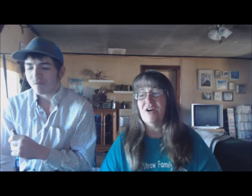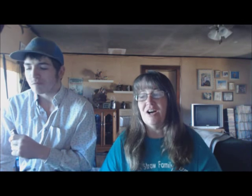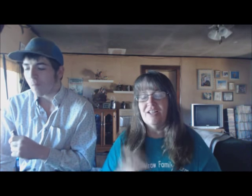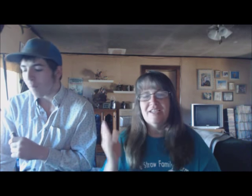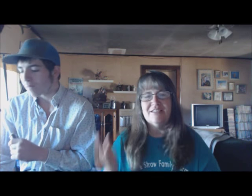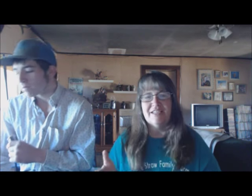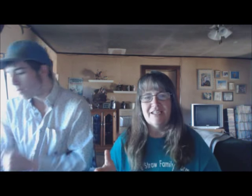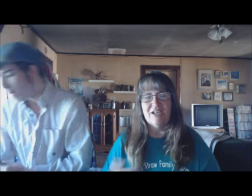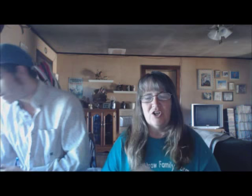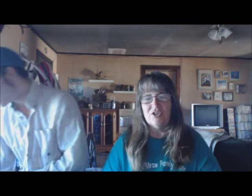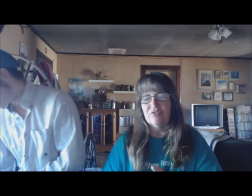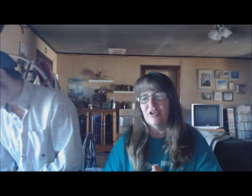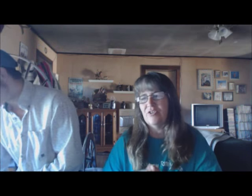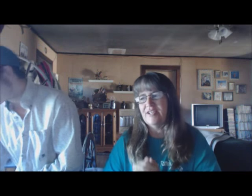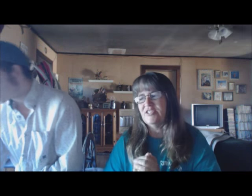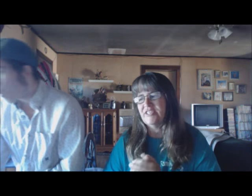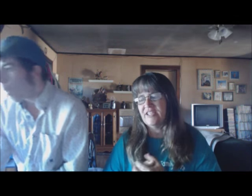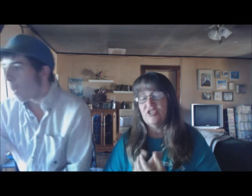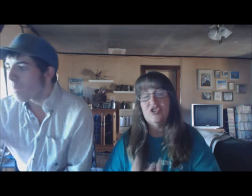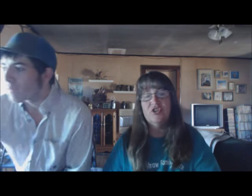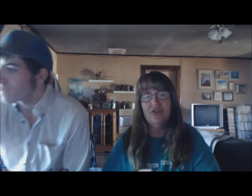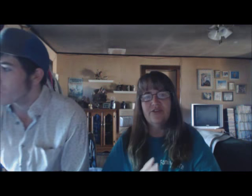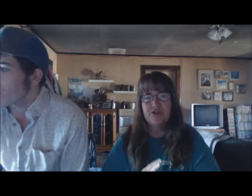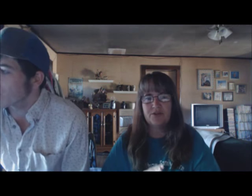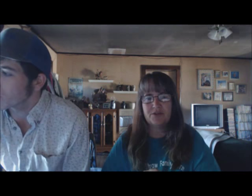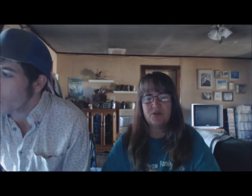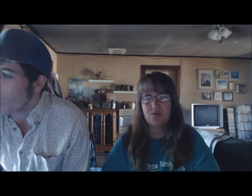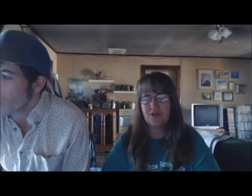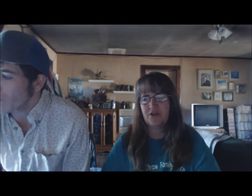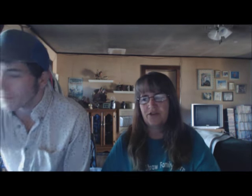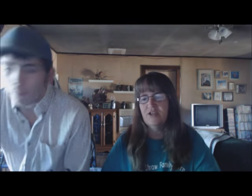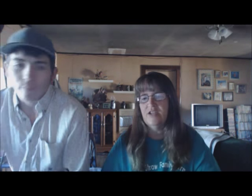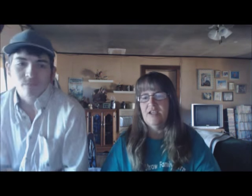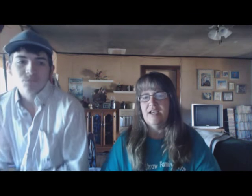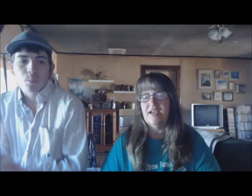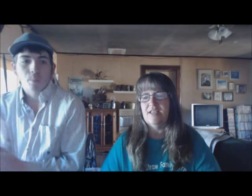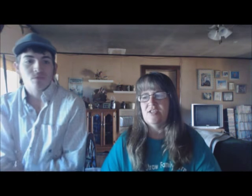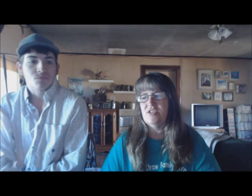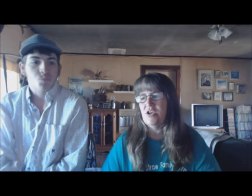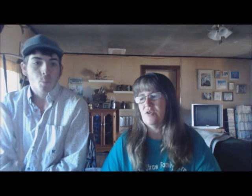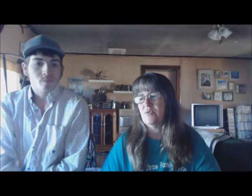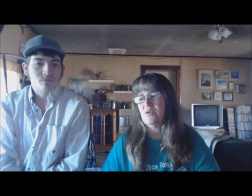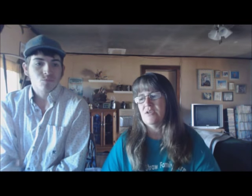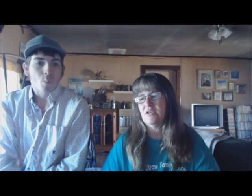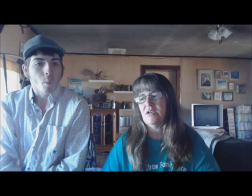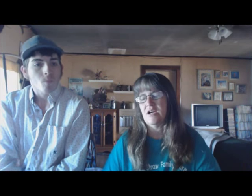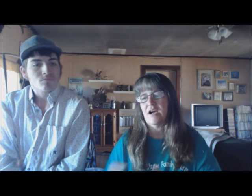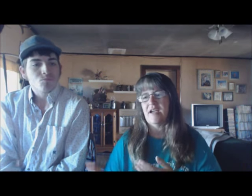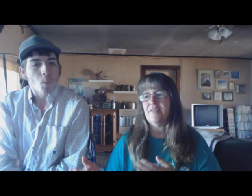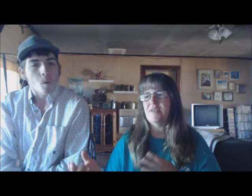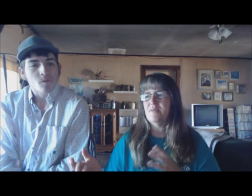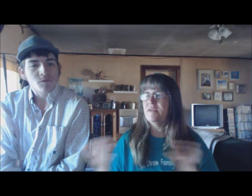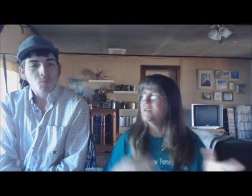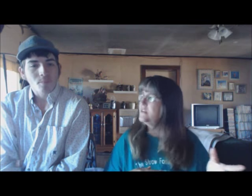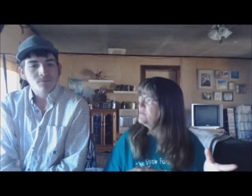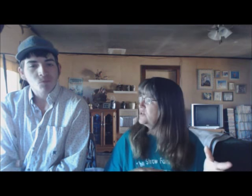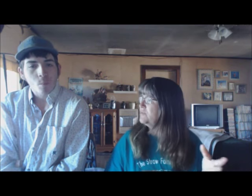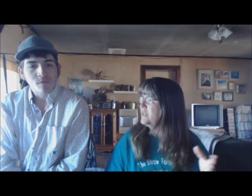so Holly's getting out along the road and she's taking two of the triplets with her. And so, I got them into the milk